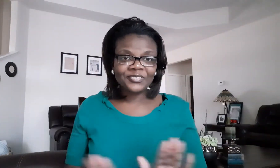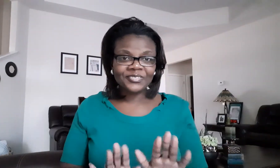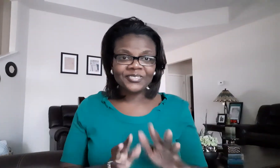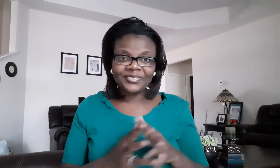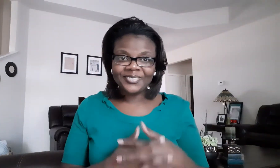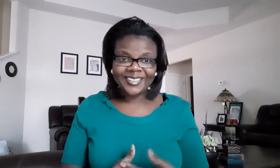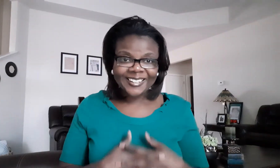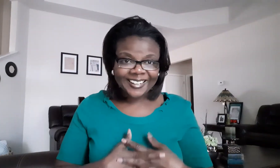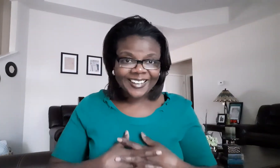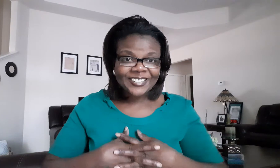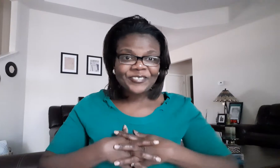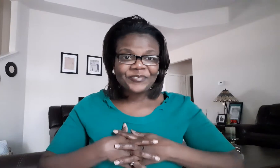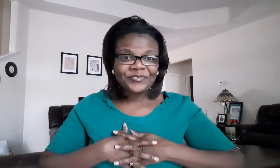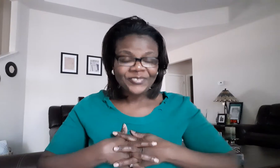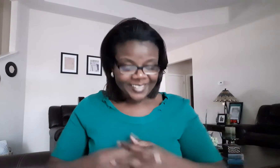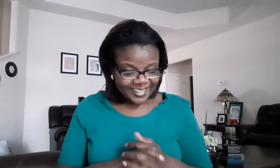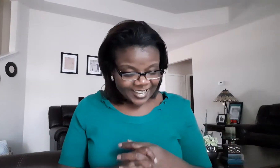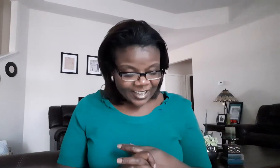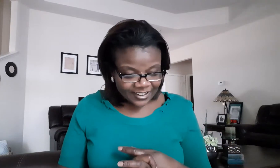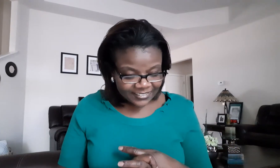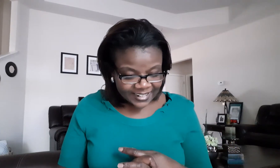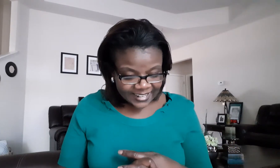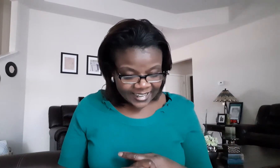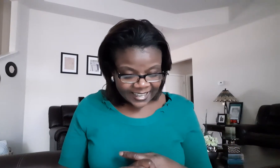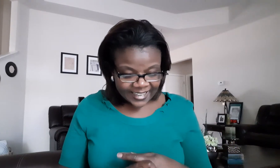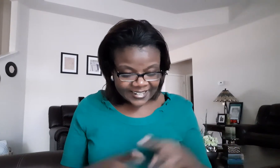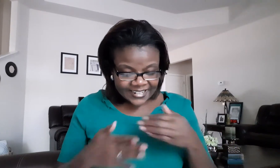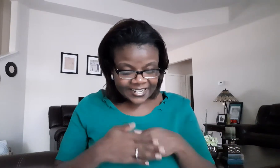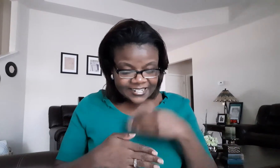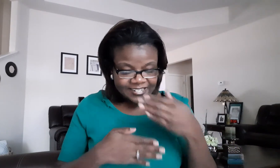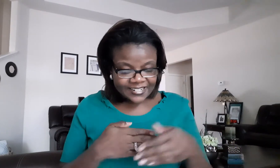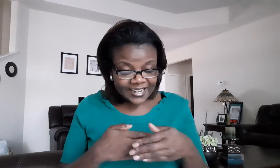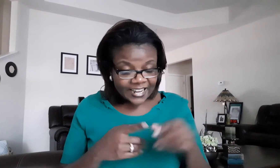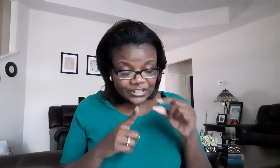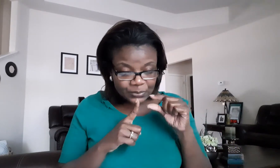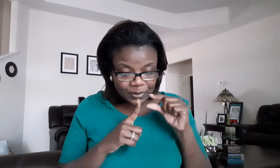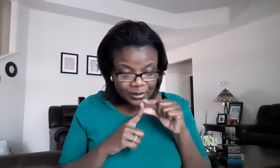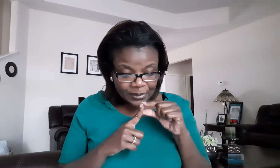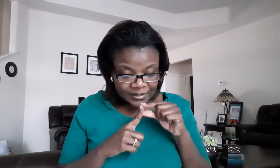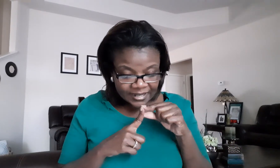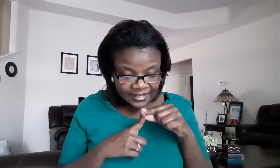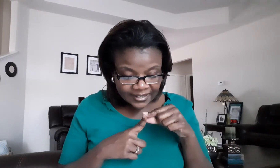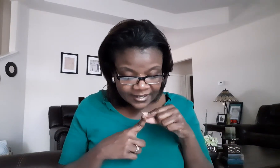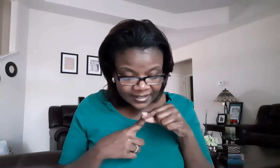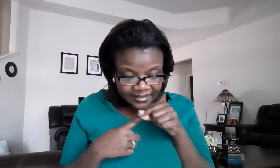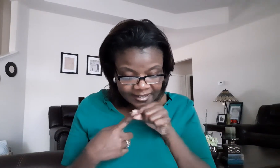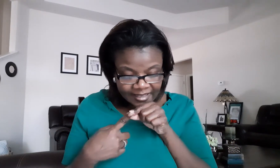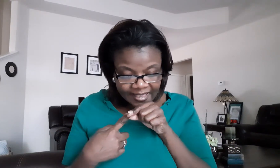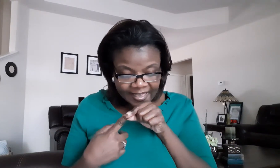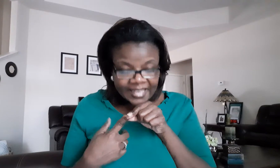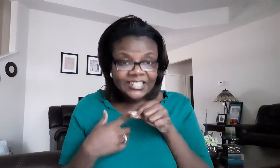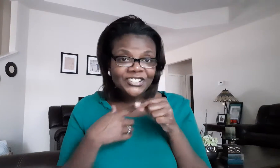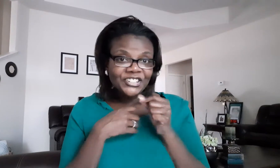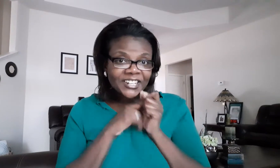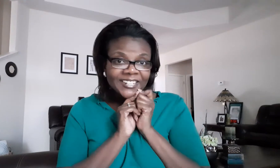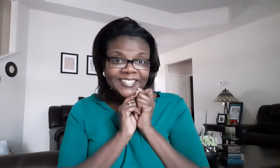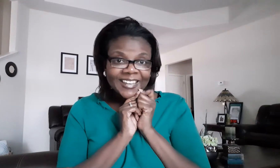like that all right and next word jesus